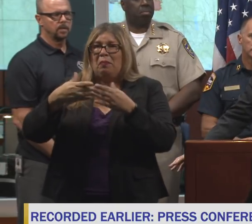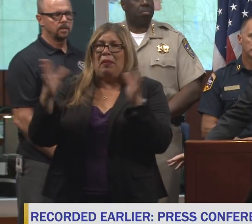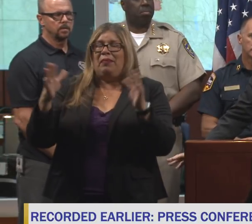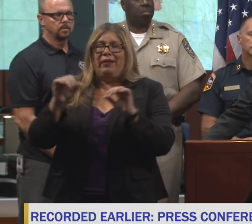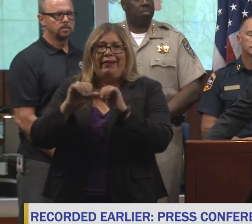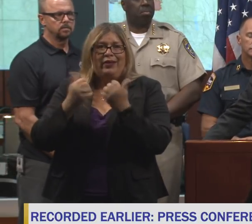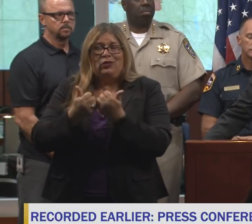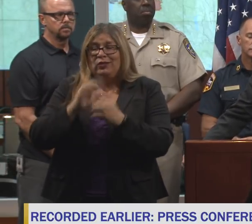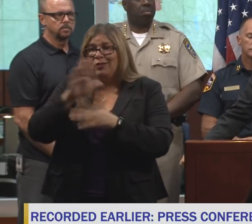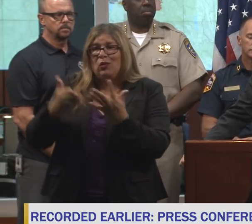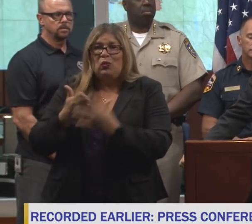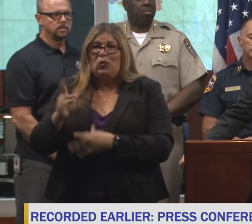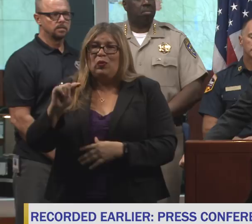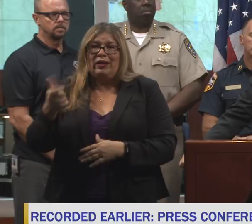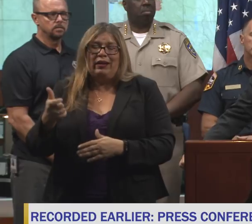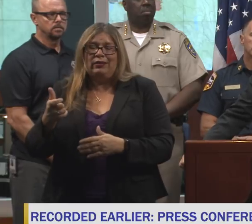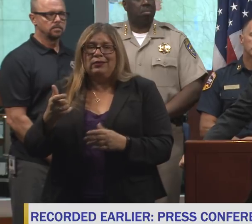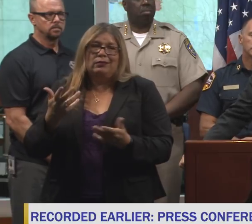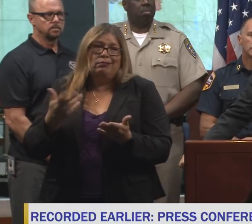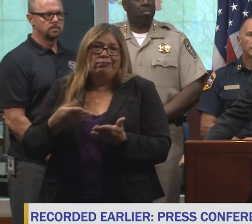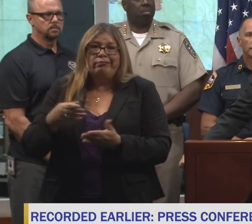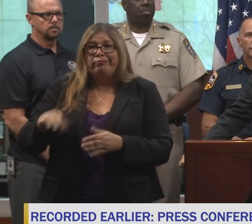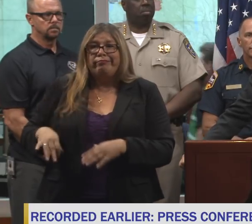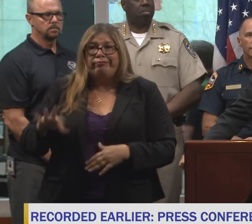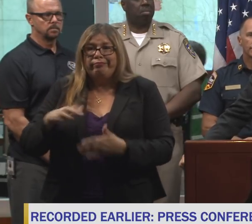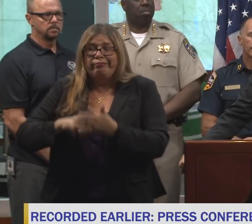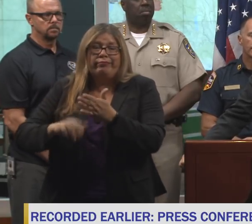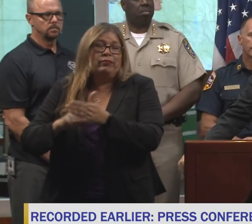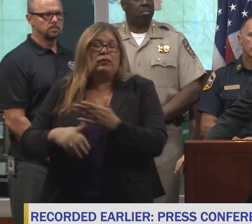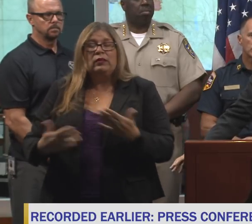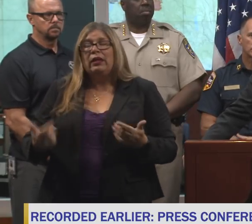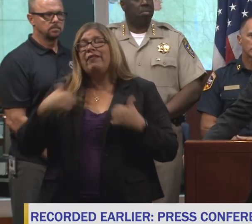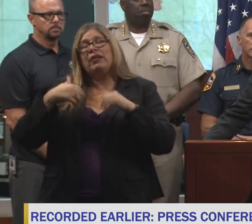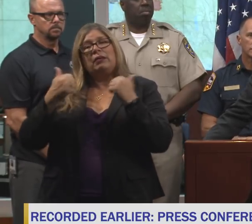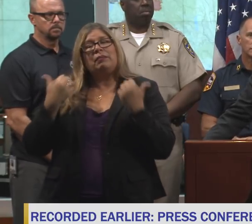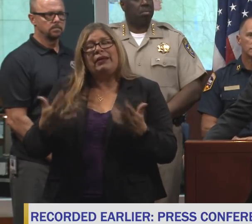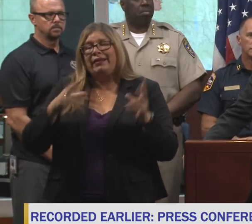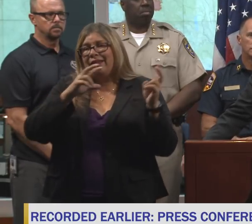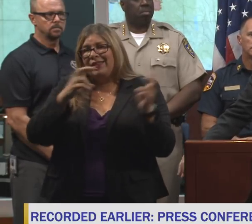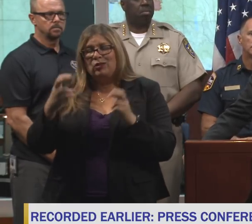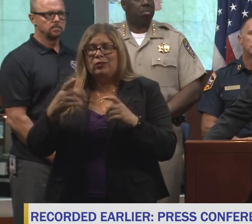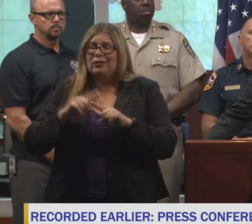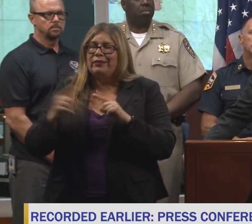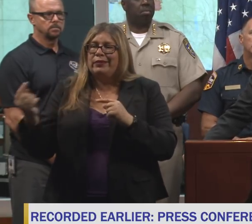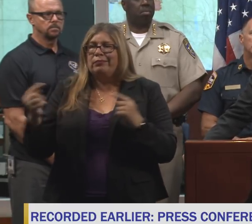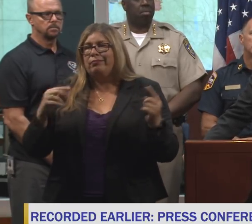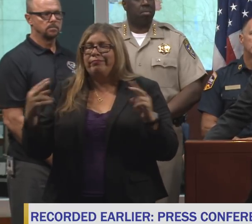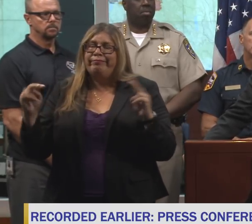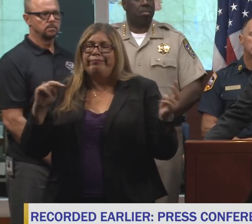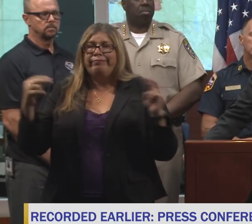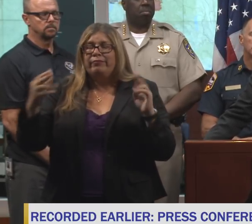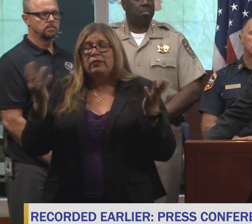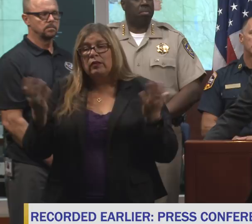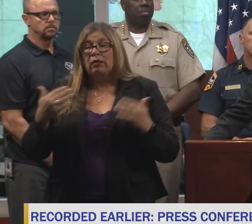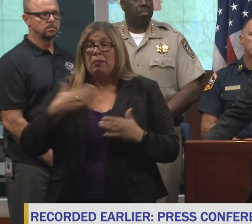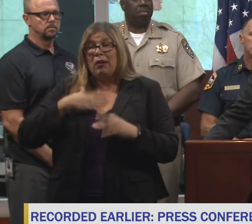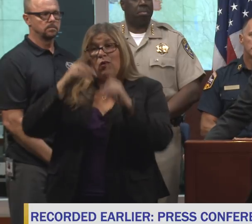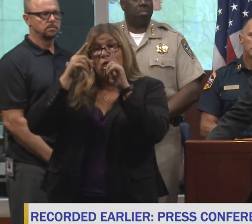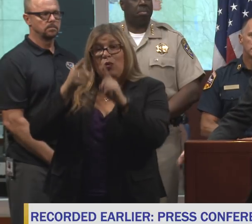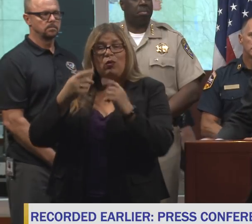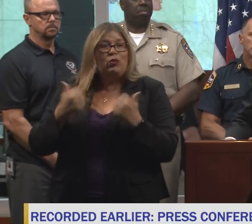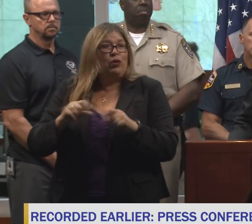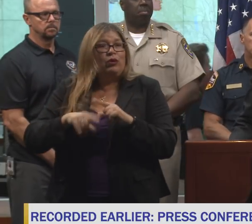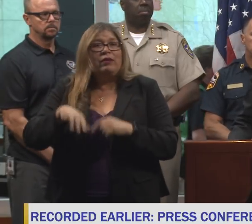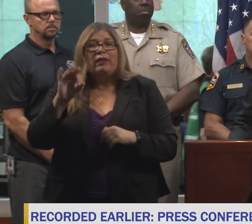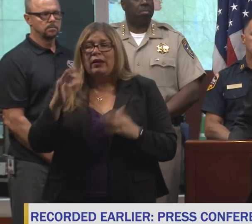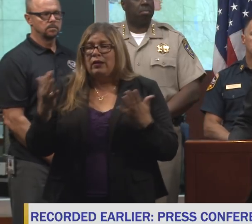system. So there's a lot of issues people on different sides, but my goal was to try to find a